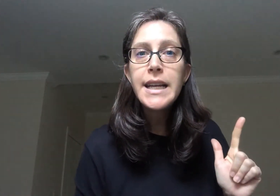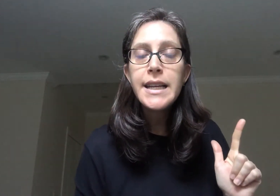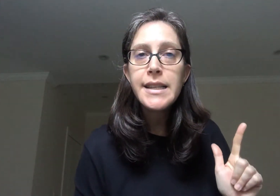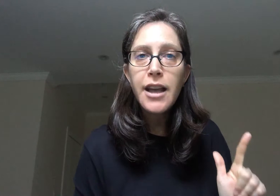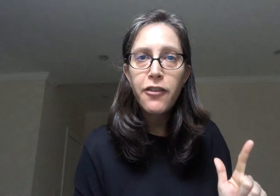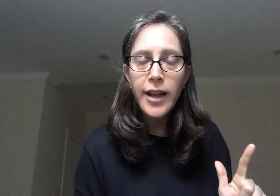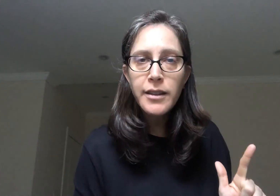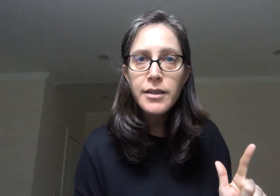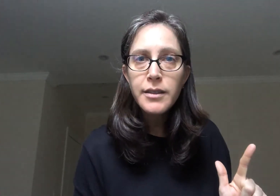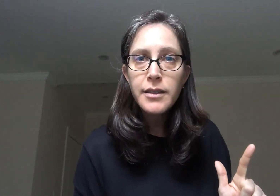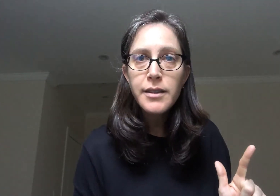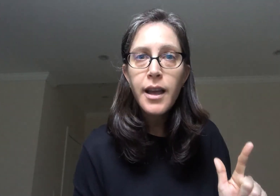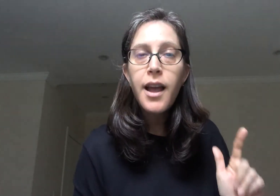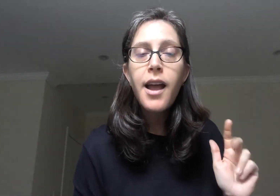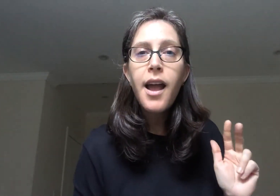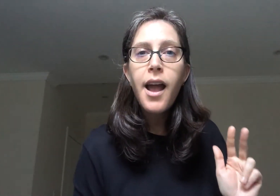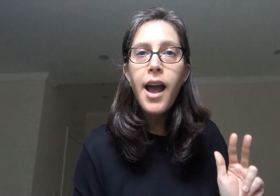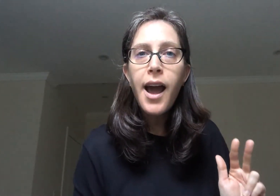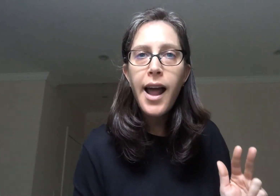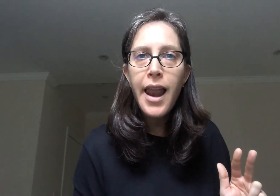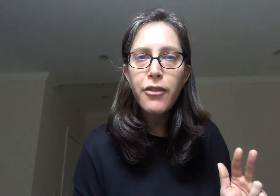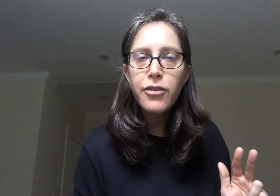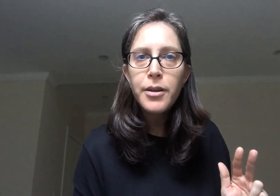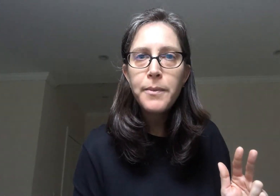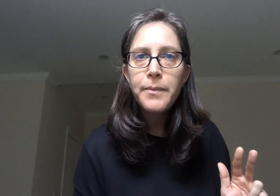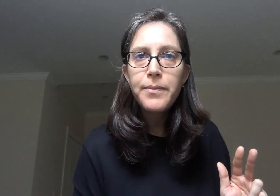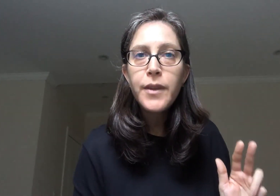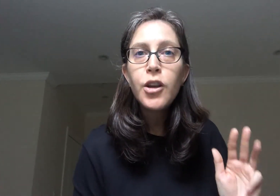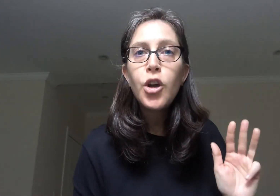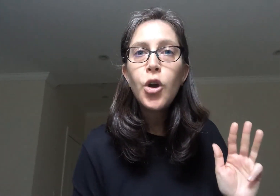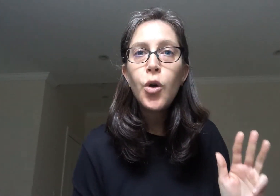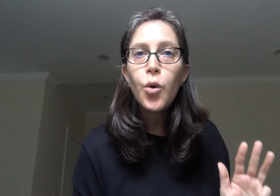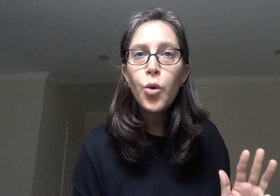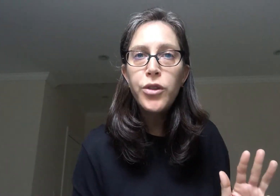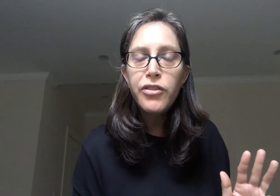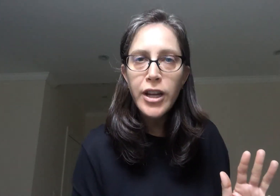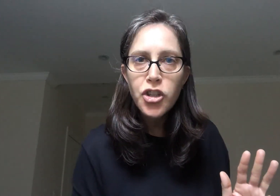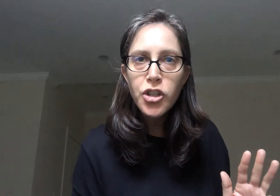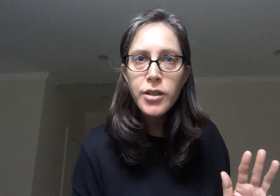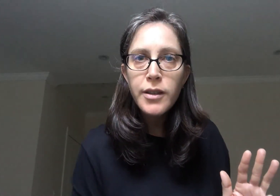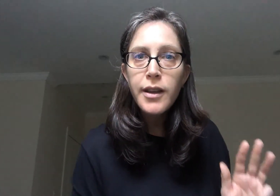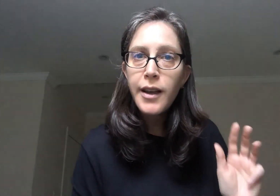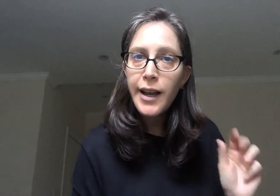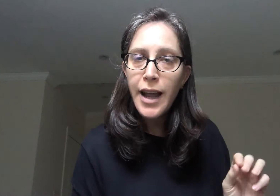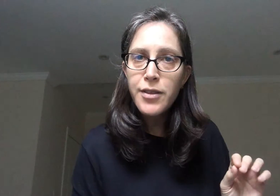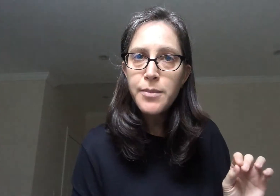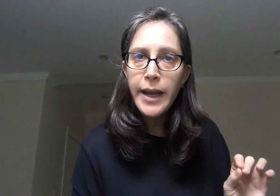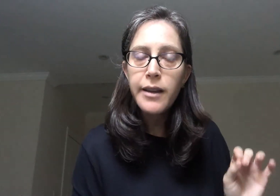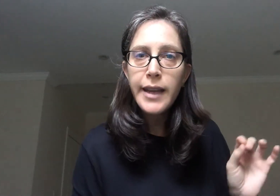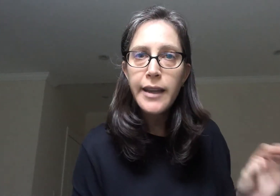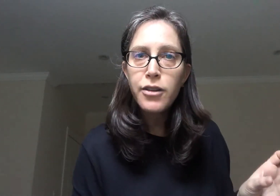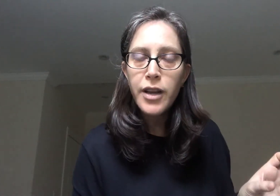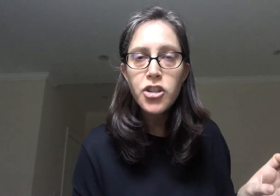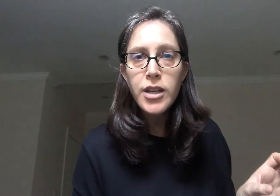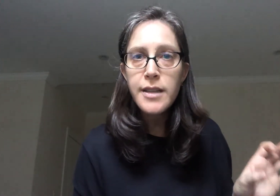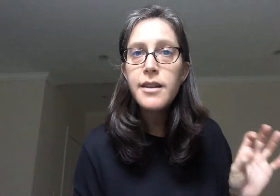Zavat. Chalav Udevash. Chalav is milk and devash is